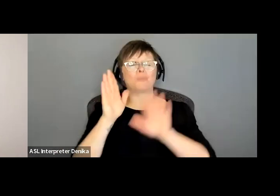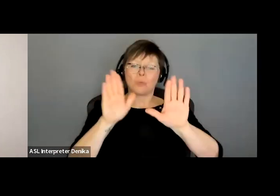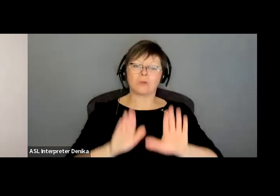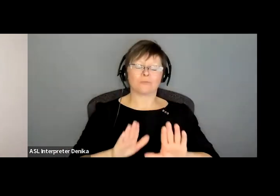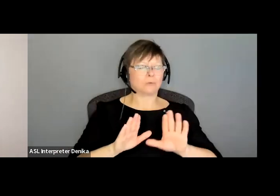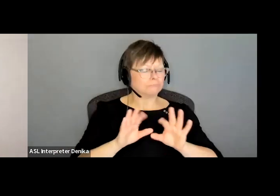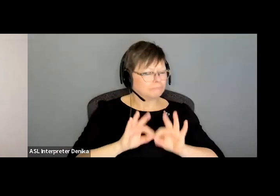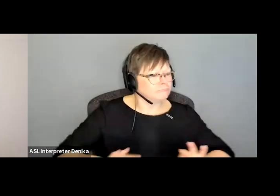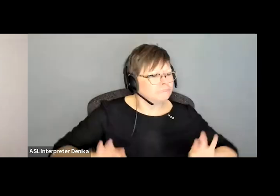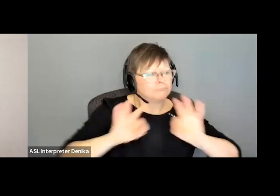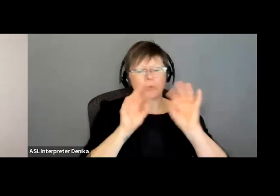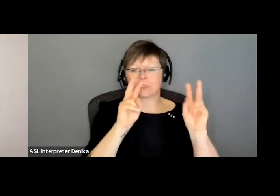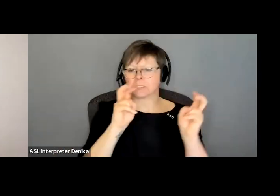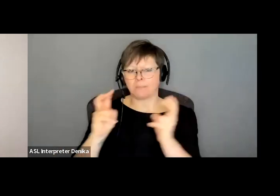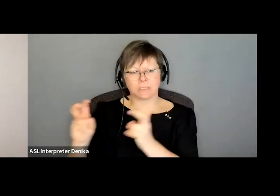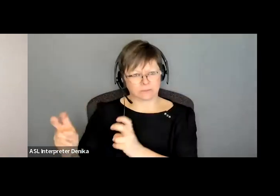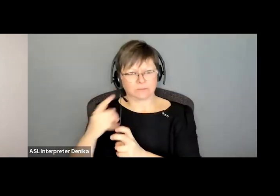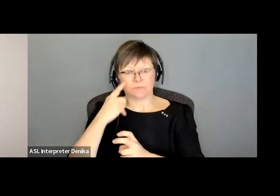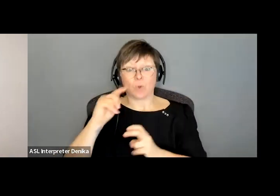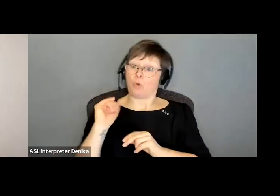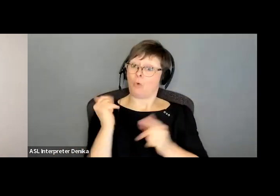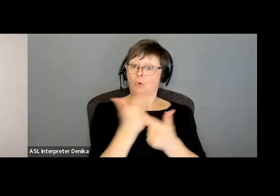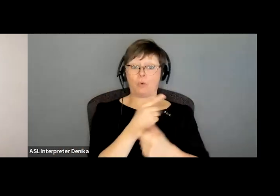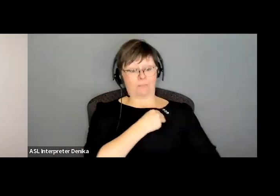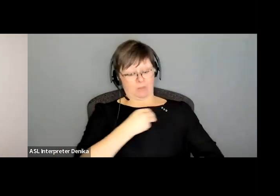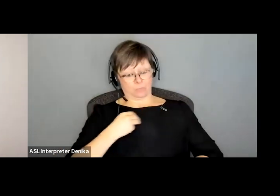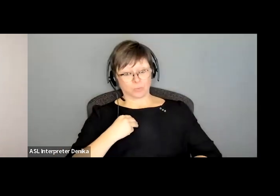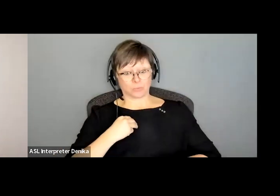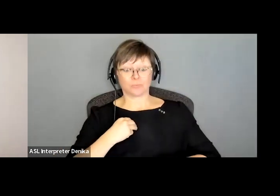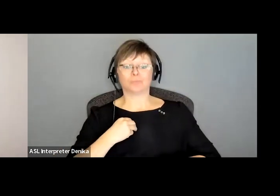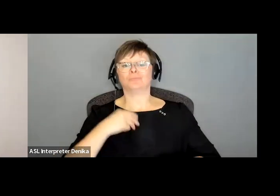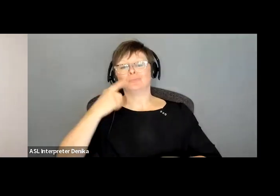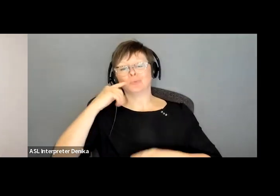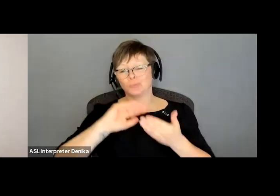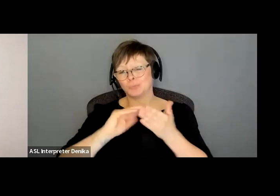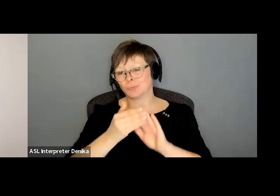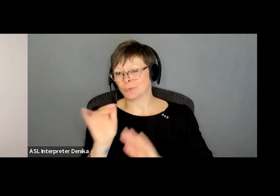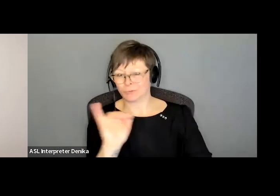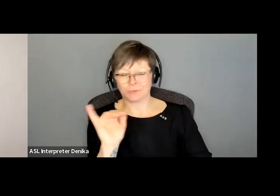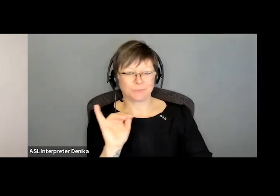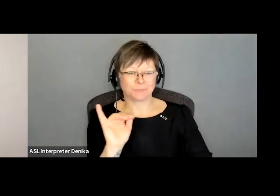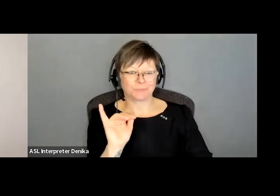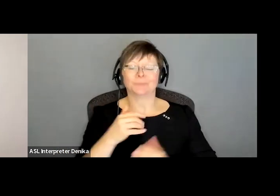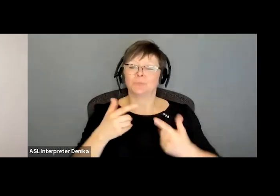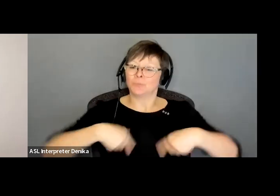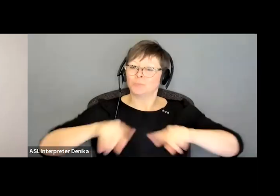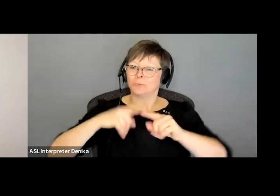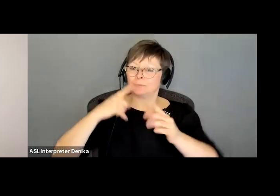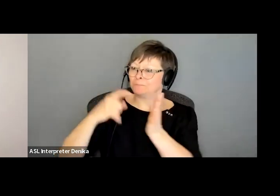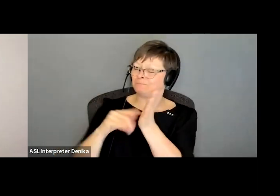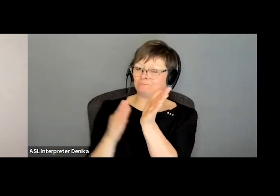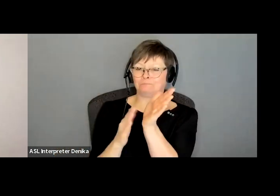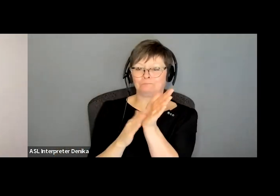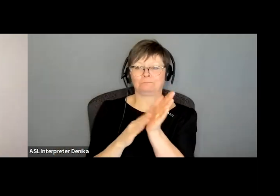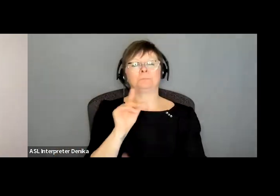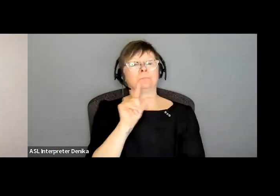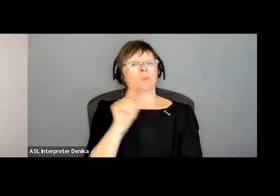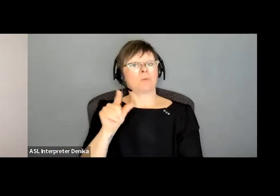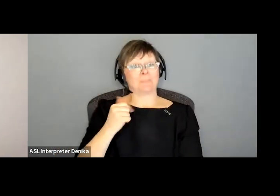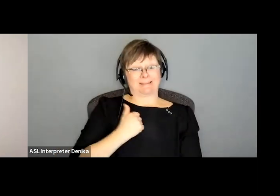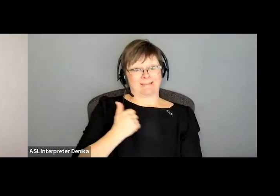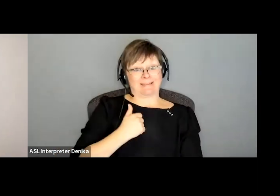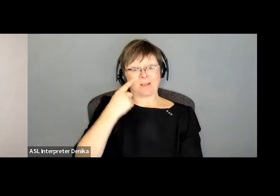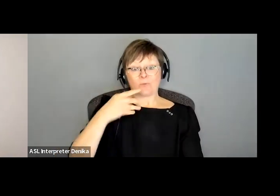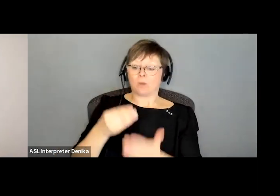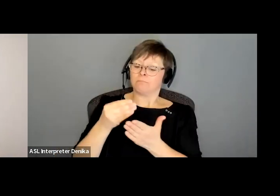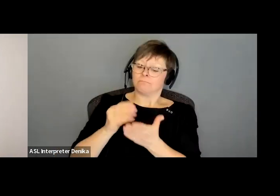members and to our community at large uh we wish to gratefully acknowledge the government of canada for the funding of